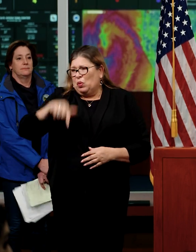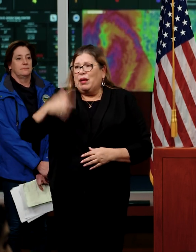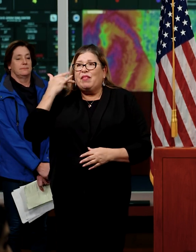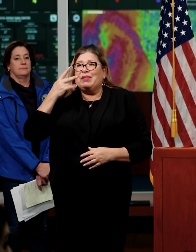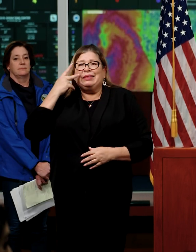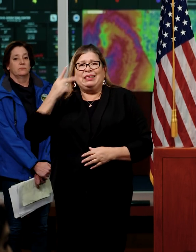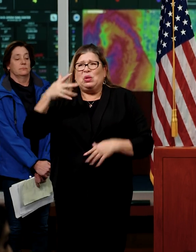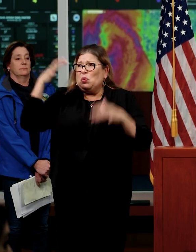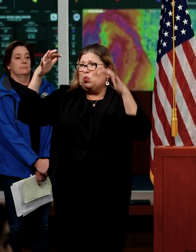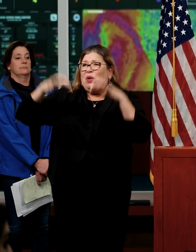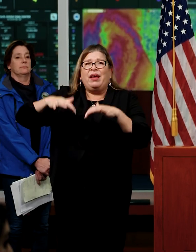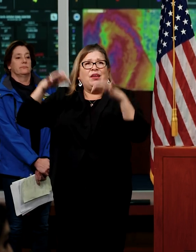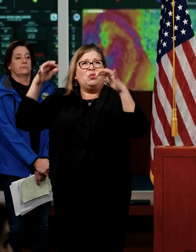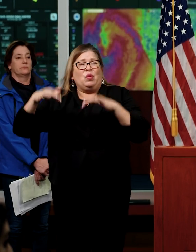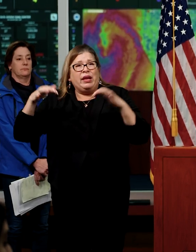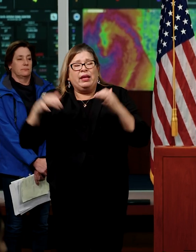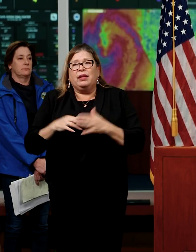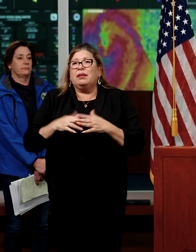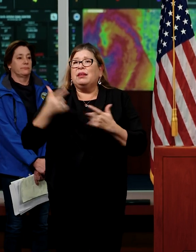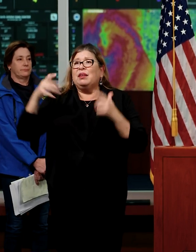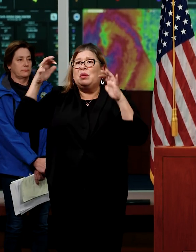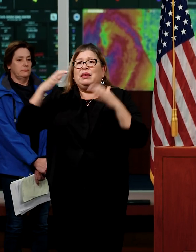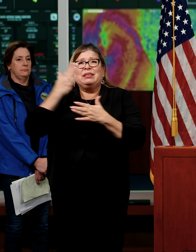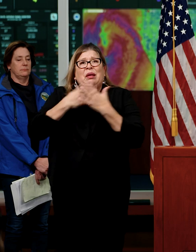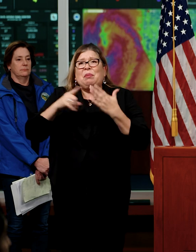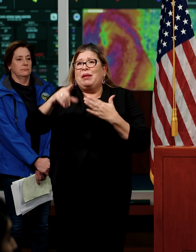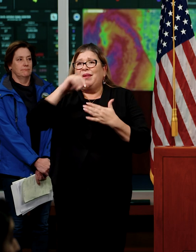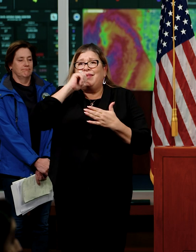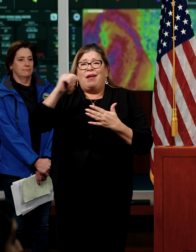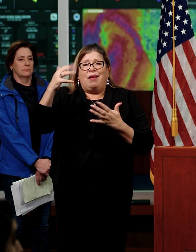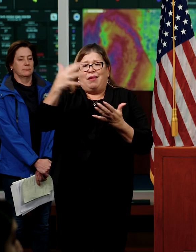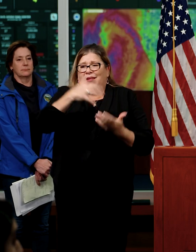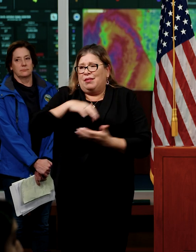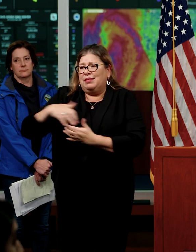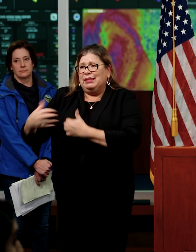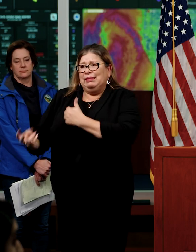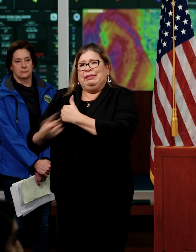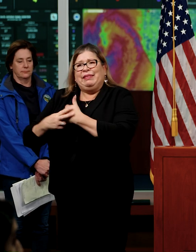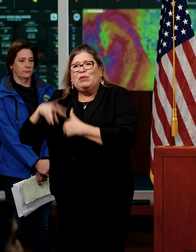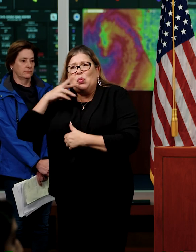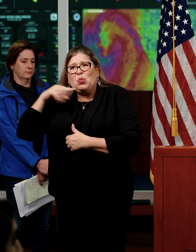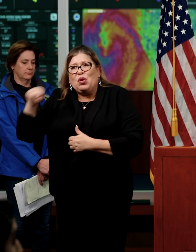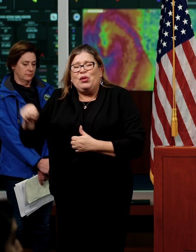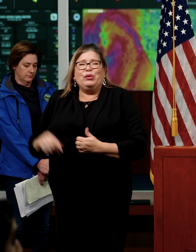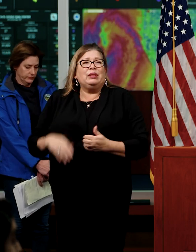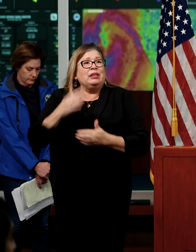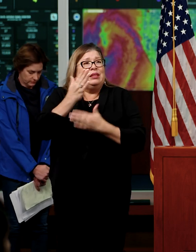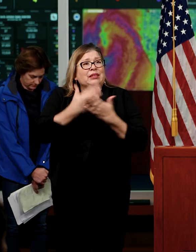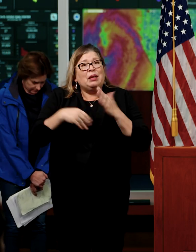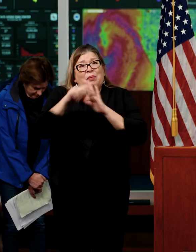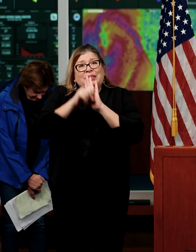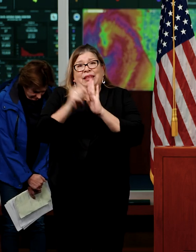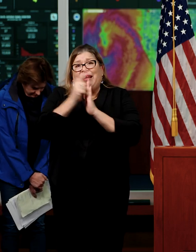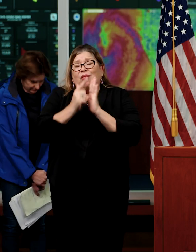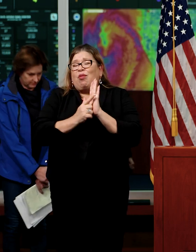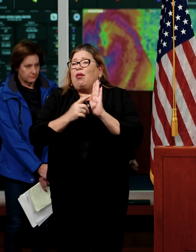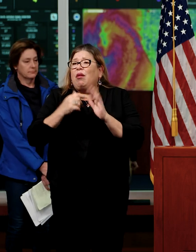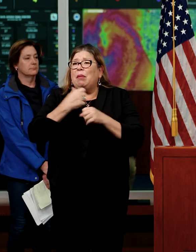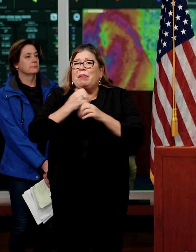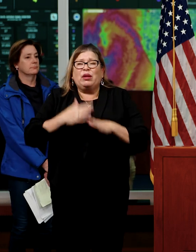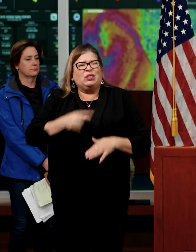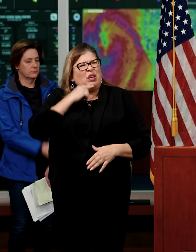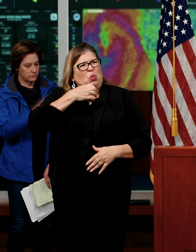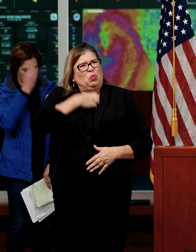some of it is not being captured and stored in the way that I think some would like. Some state lawmakers have said that they wish that there was more water storage